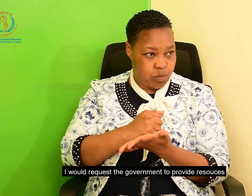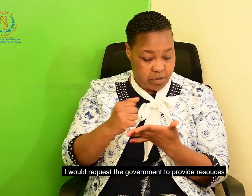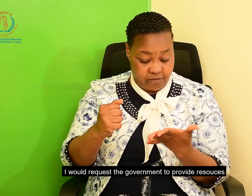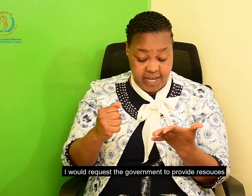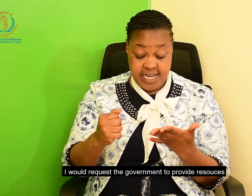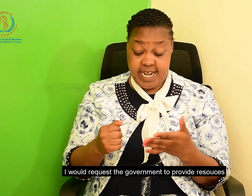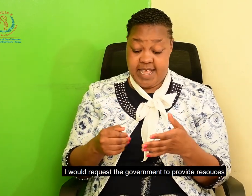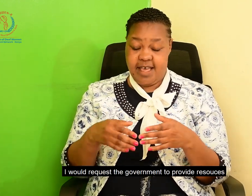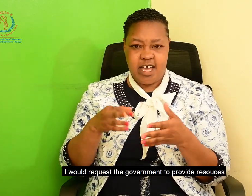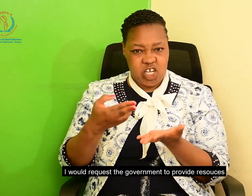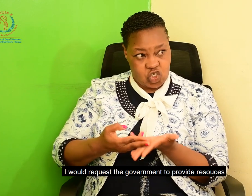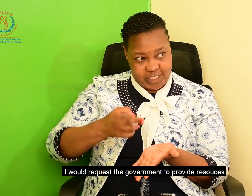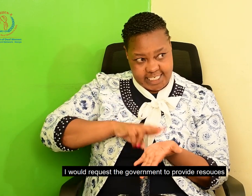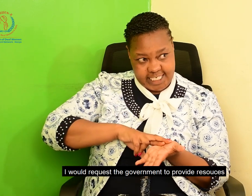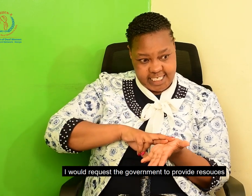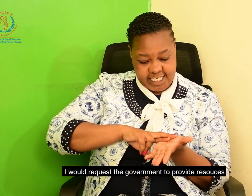resources